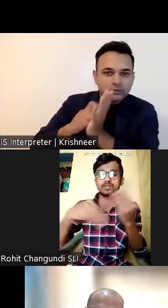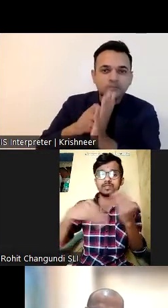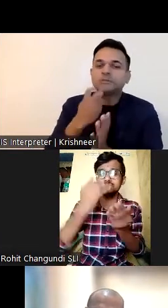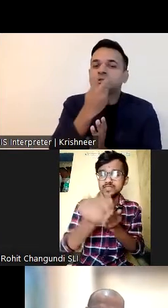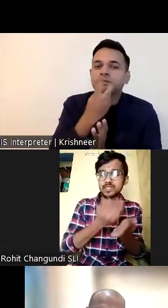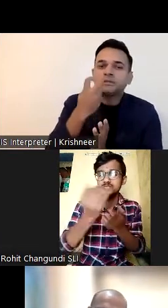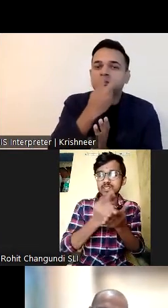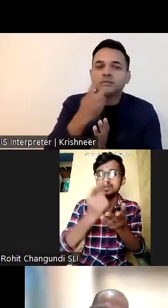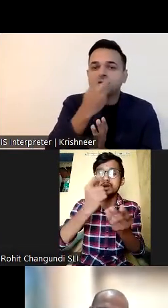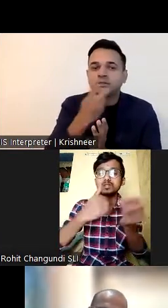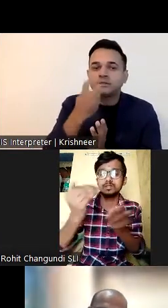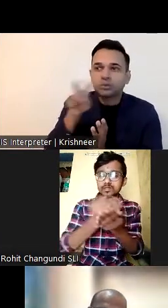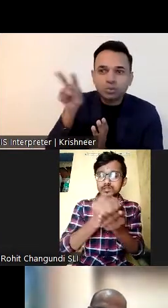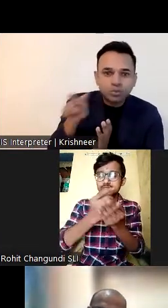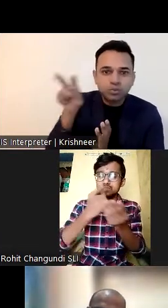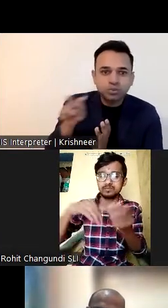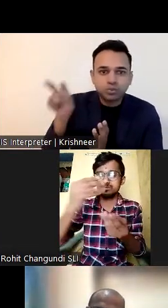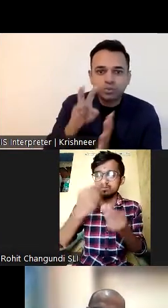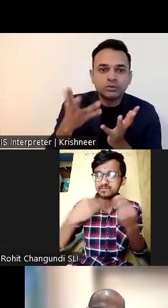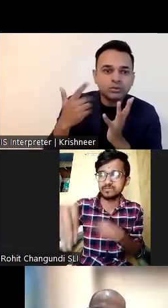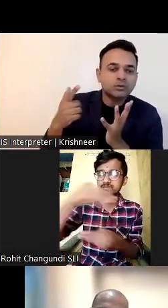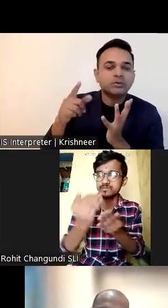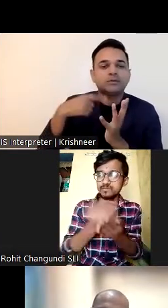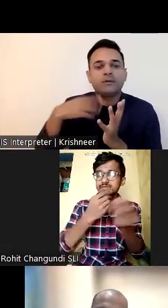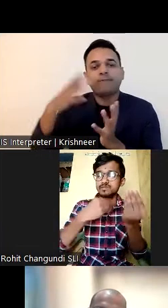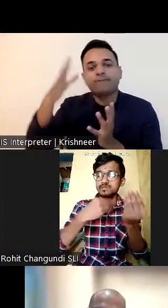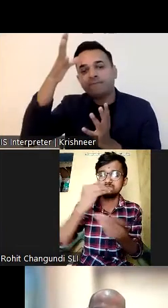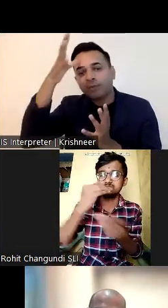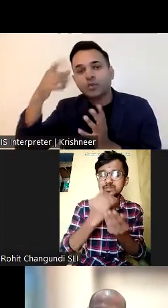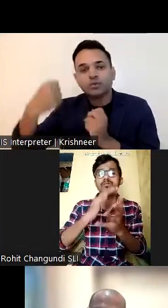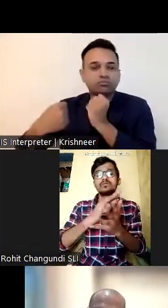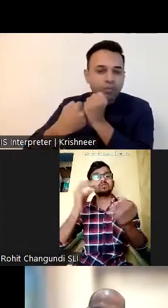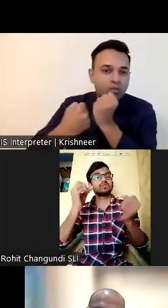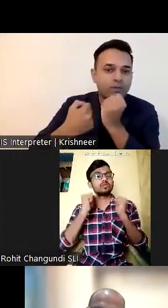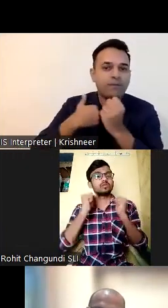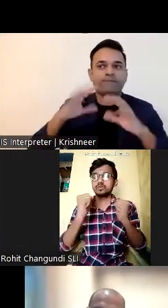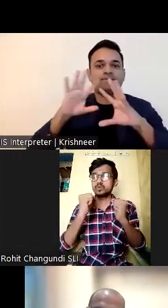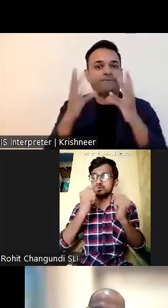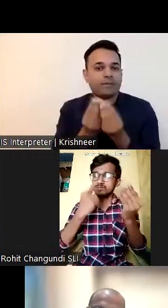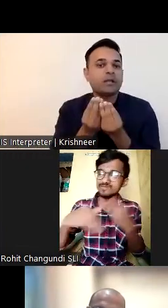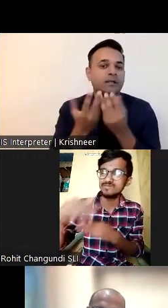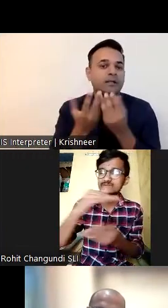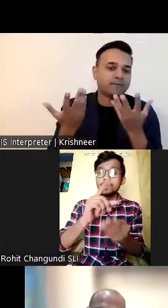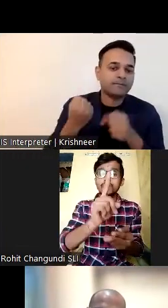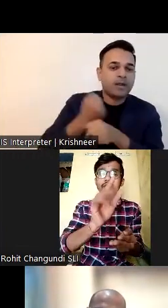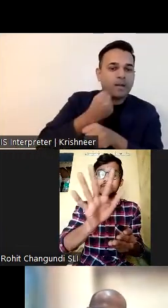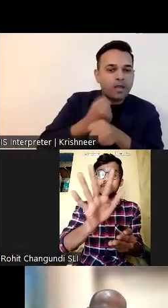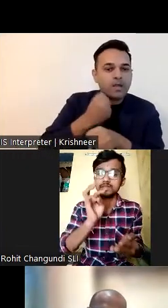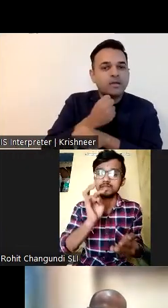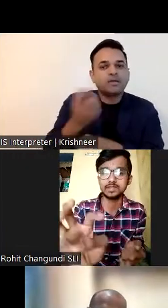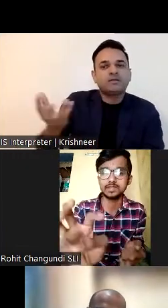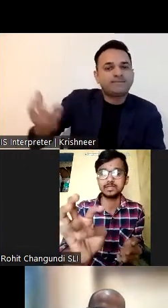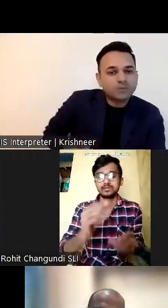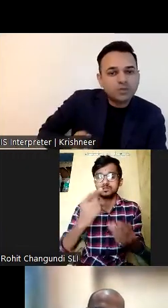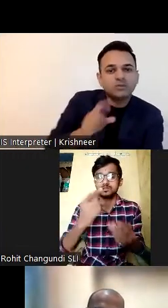every month. We struggled a lot financially and my goal in life was to get a well-paid job in